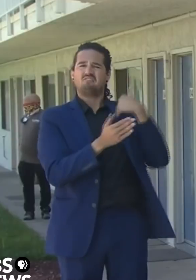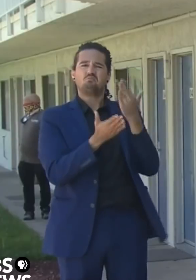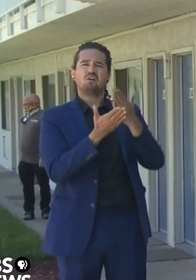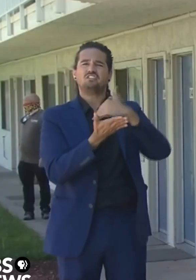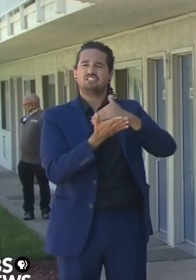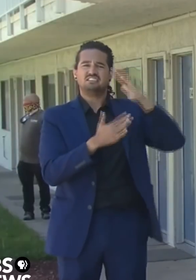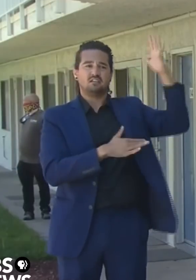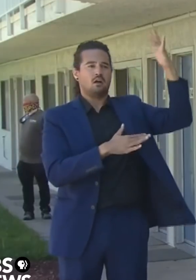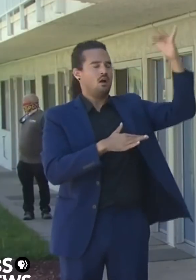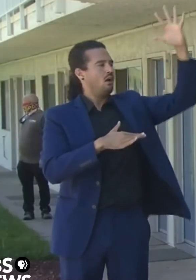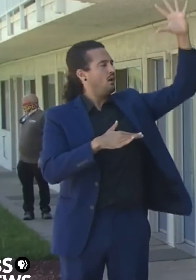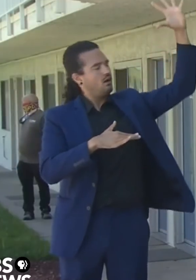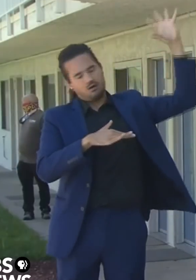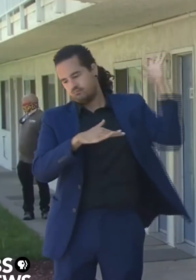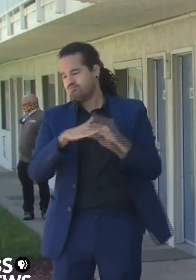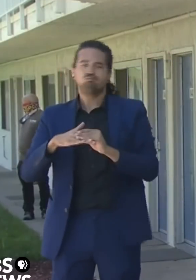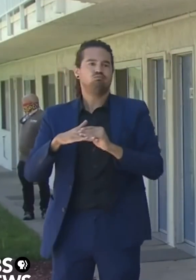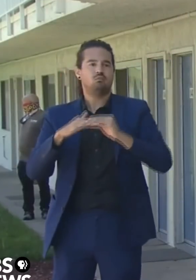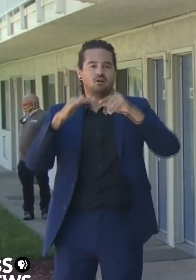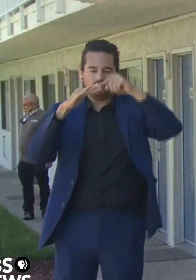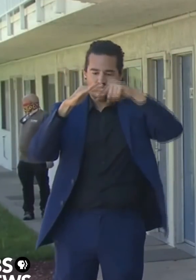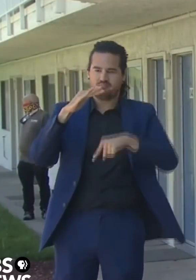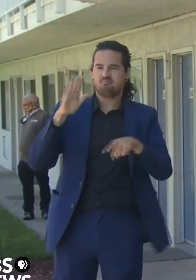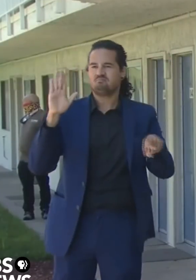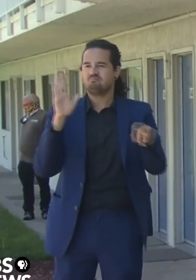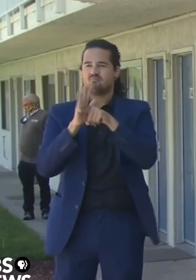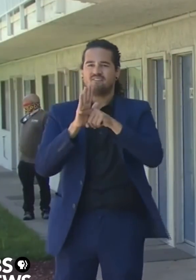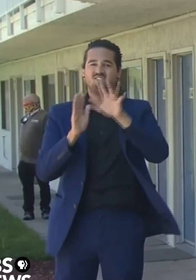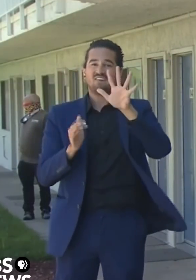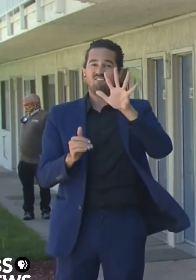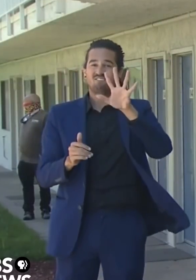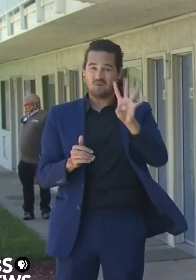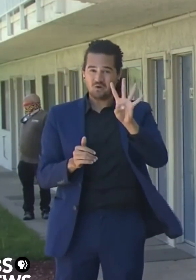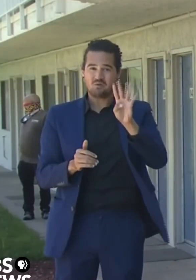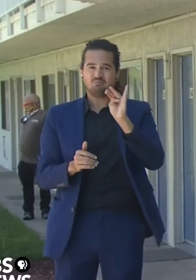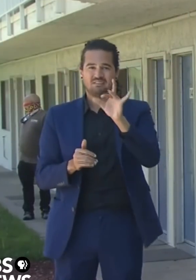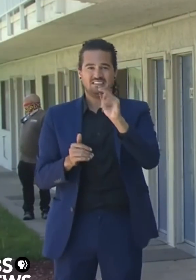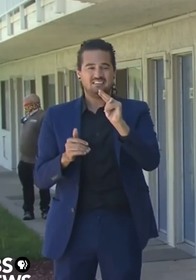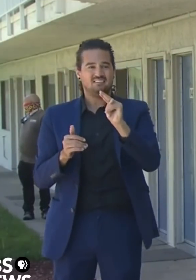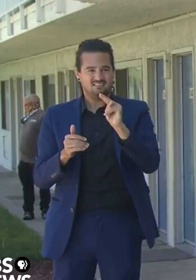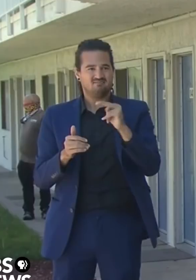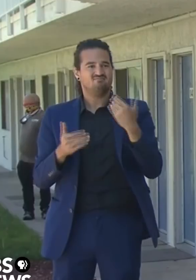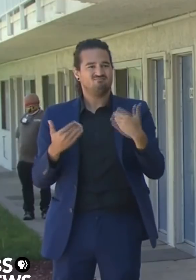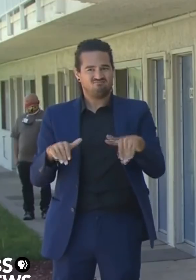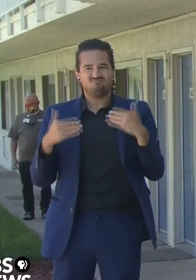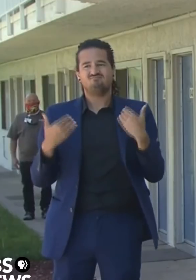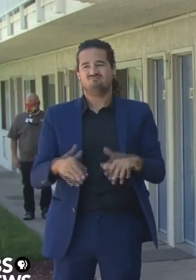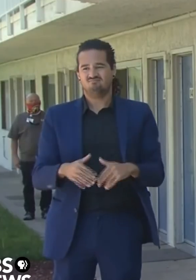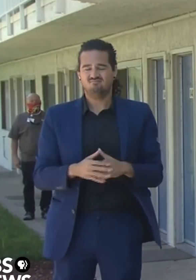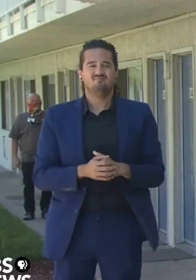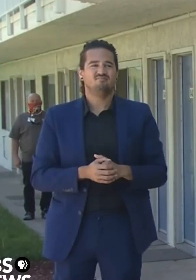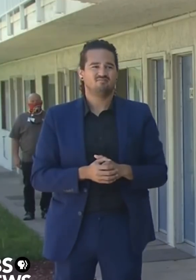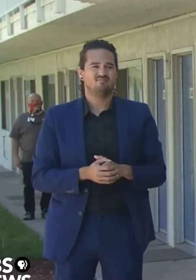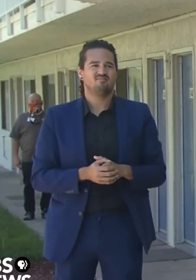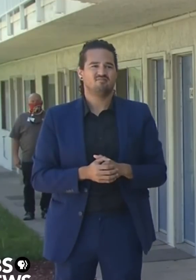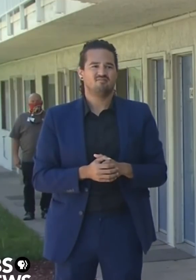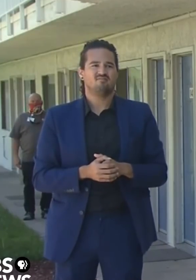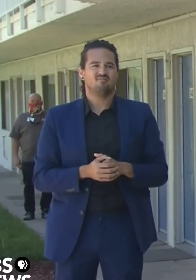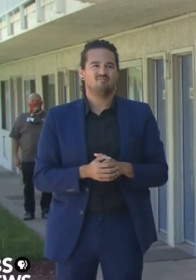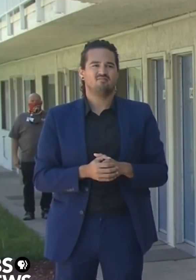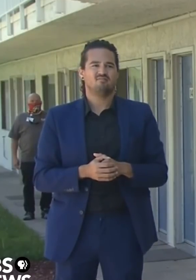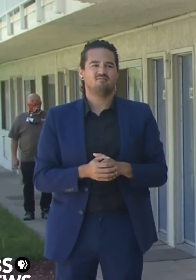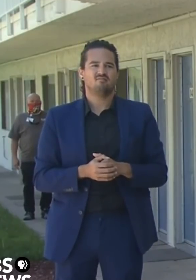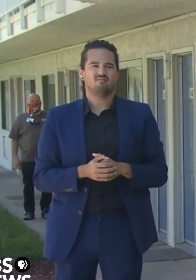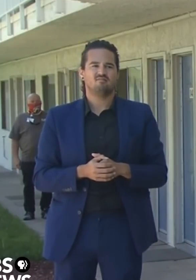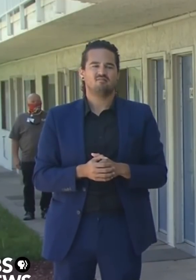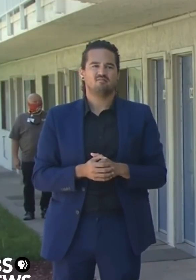to balance. Unlike the federal government, we have to balance our budgets. We were able to sign a balanced budget yesterday, but